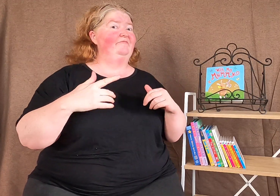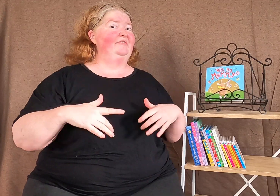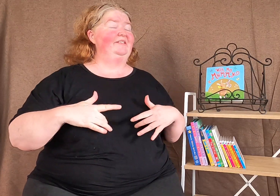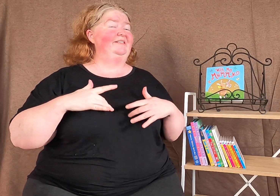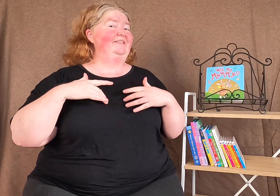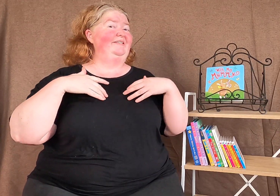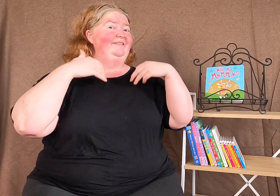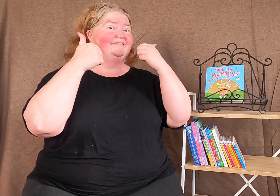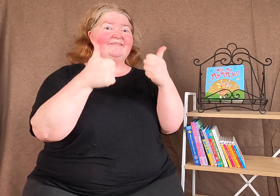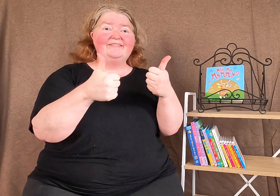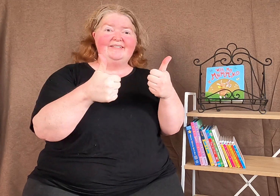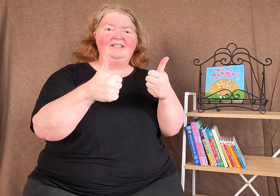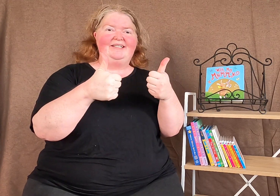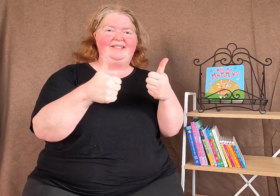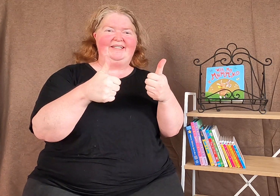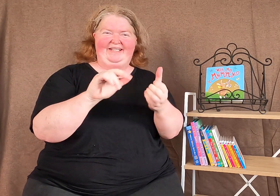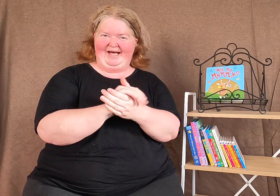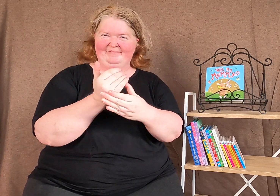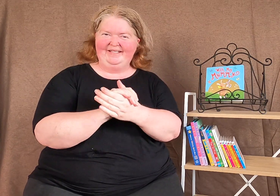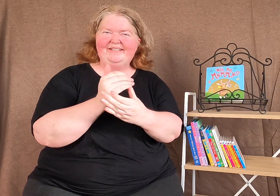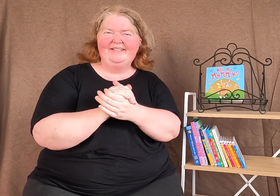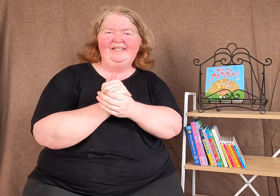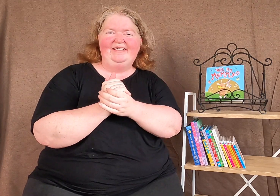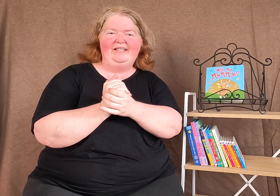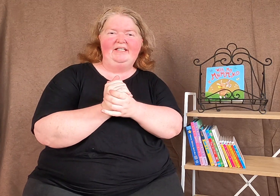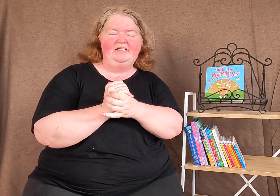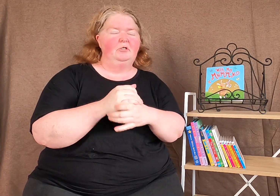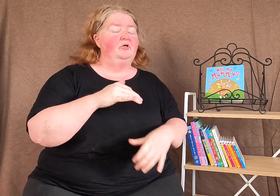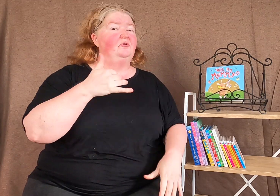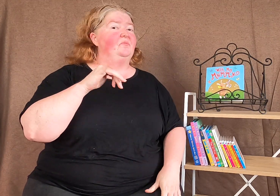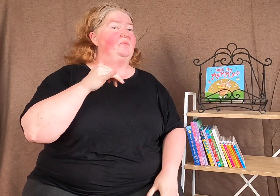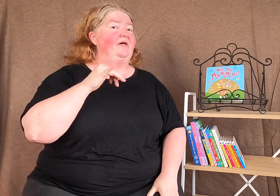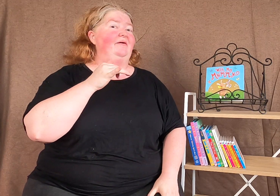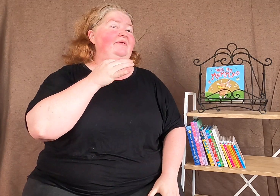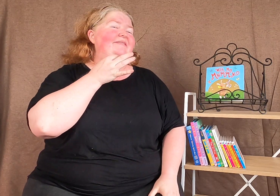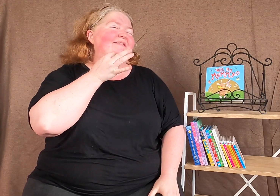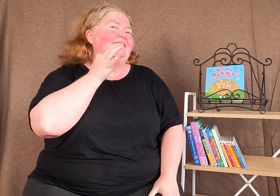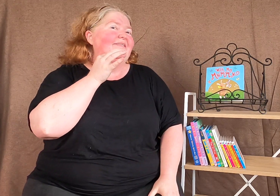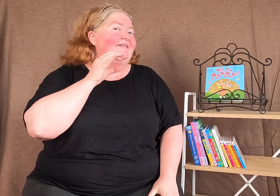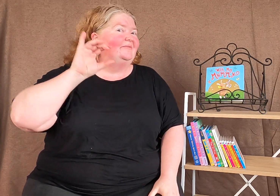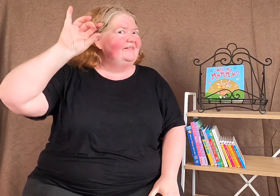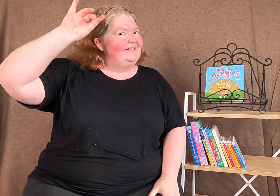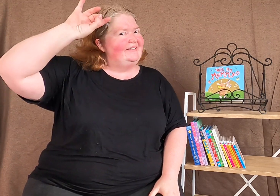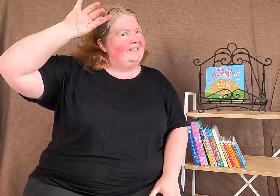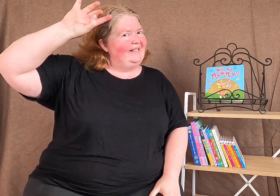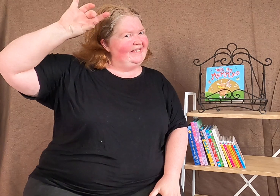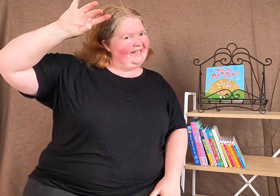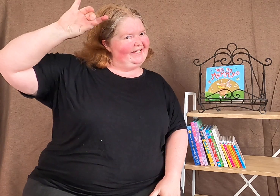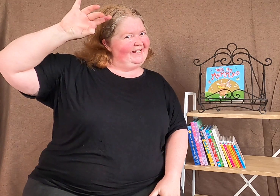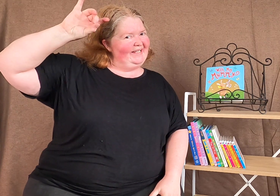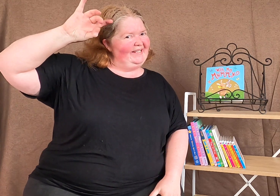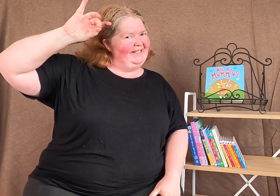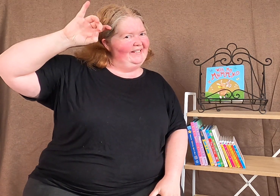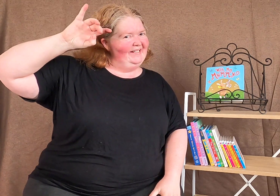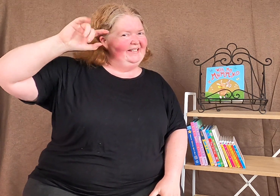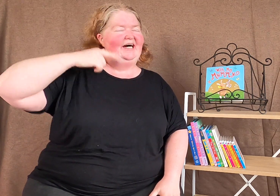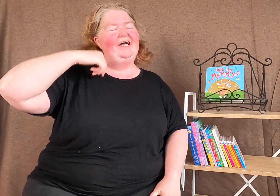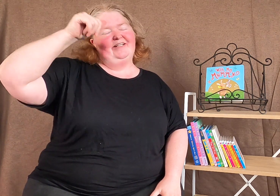feeling good and happy. Maybe just a little bit silly. I